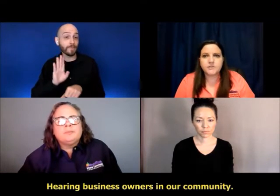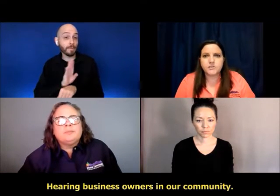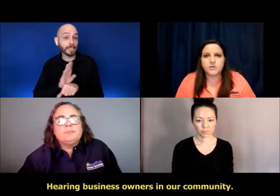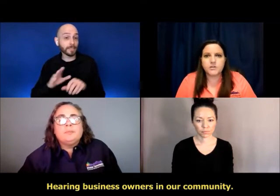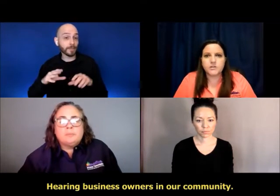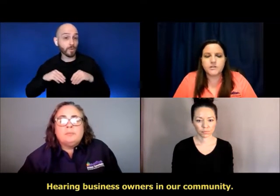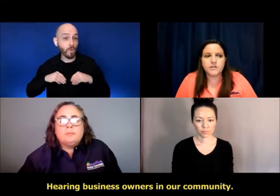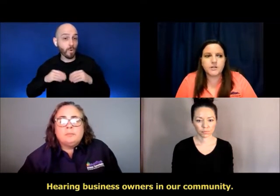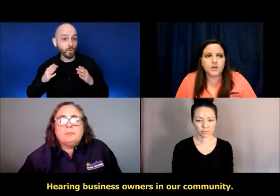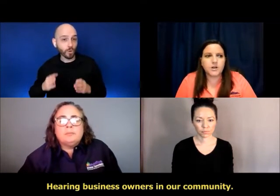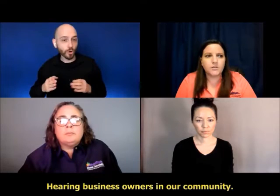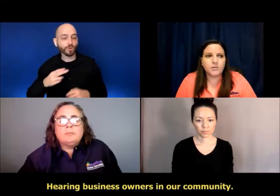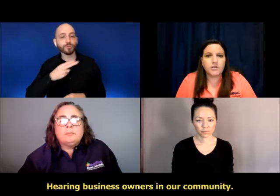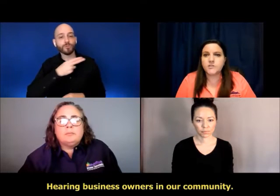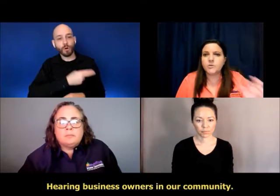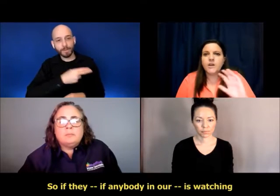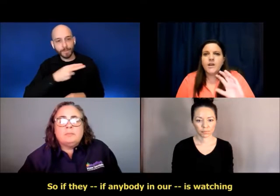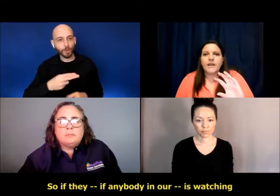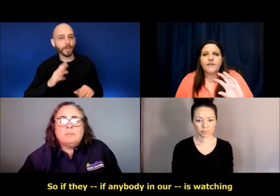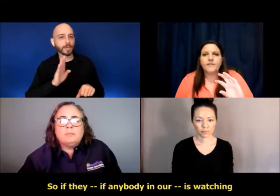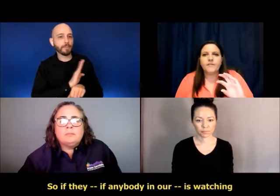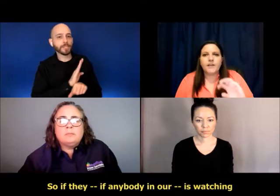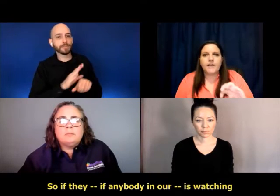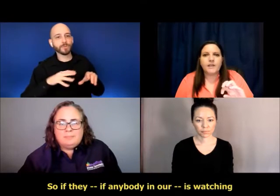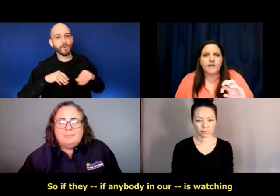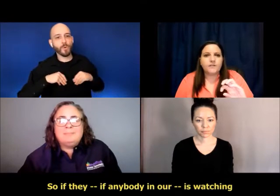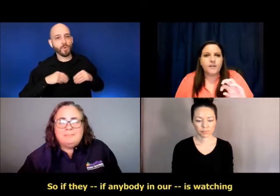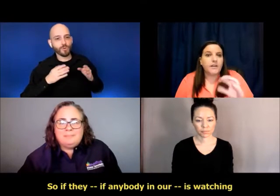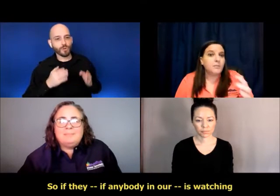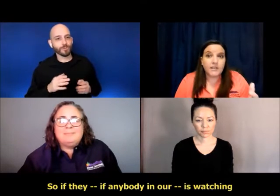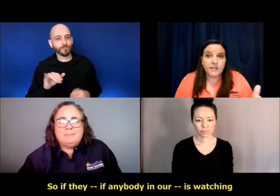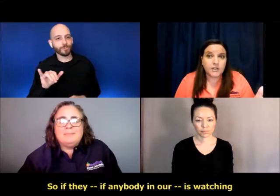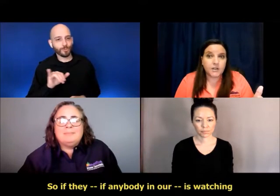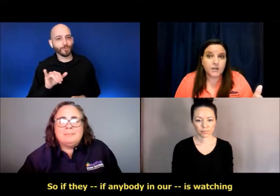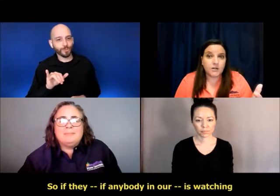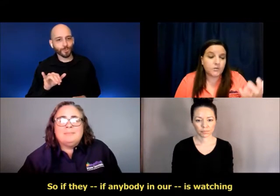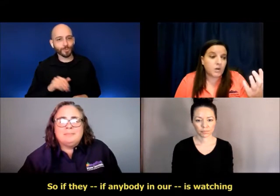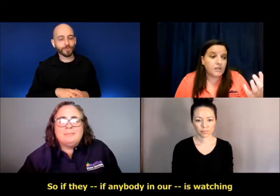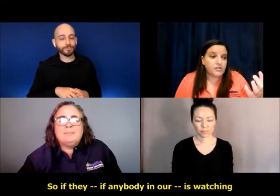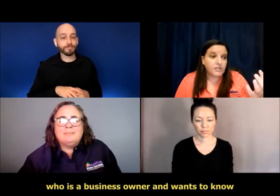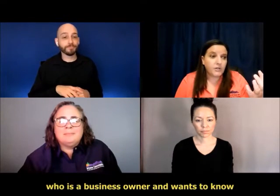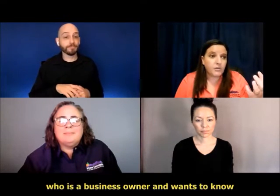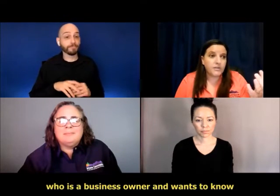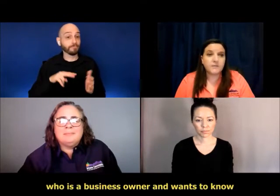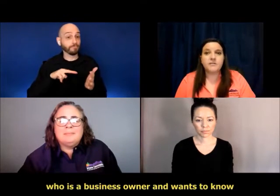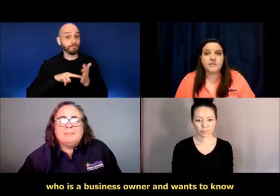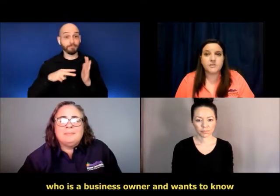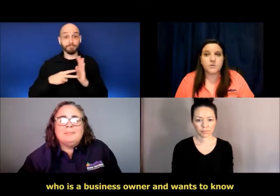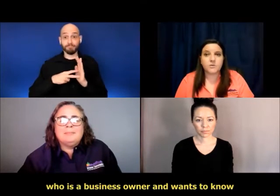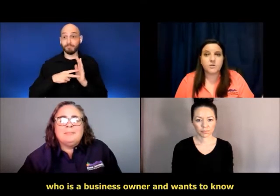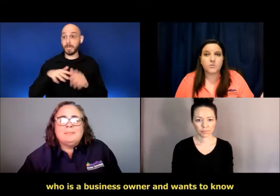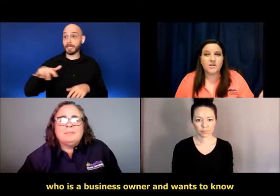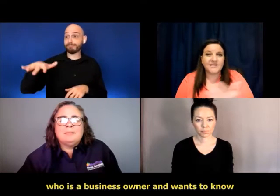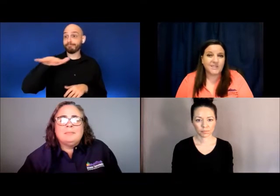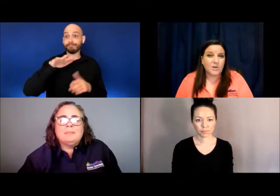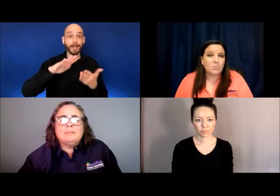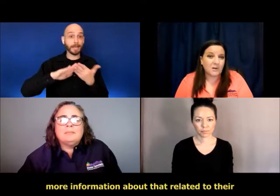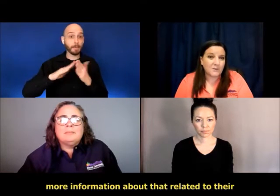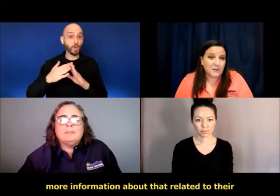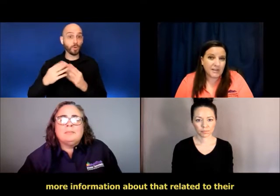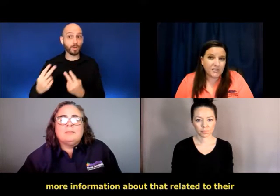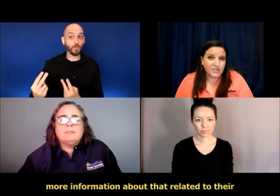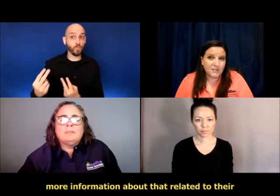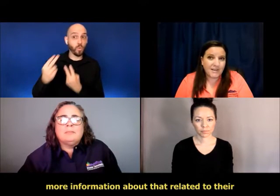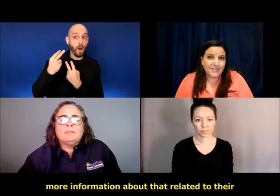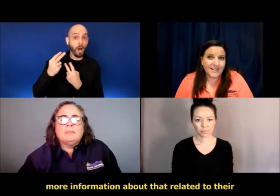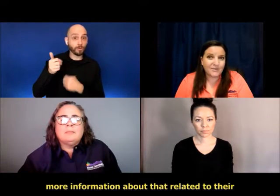of hearing business owners and our community. So if they, if anybody in our, who's watching, who is a business owner wants to know